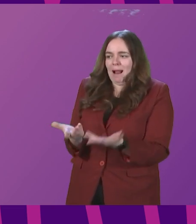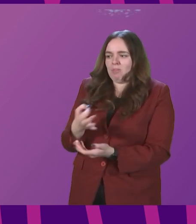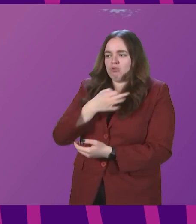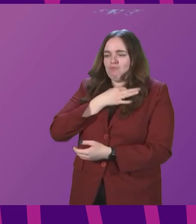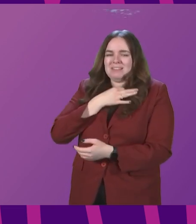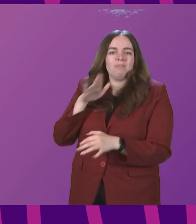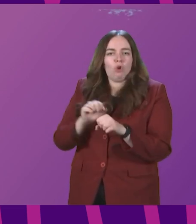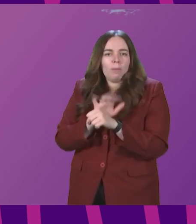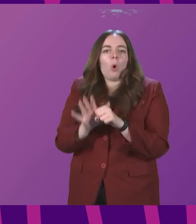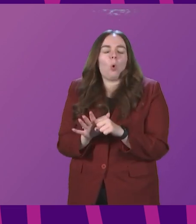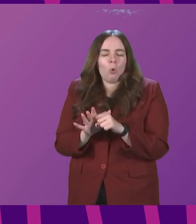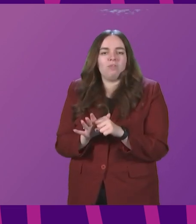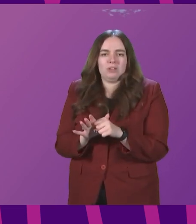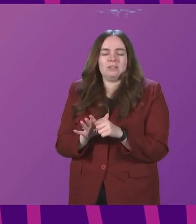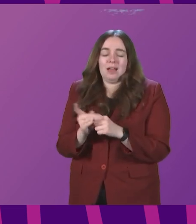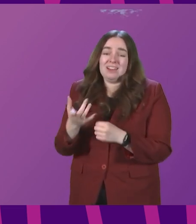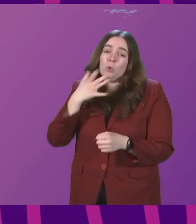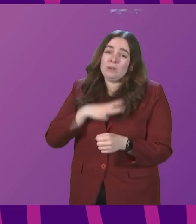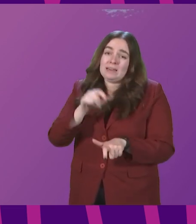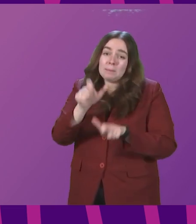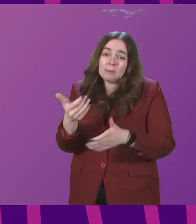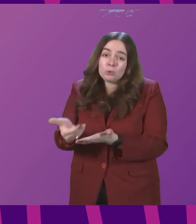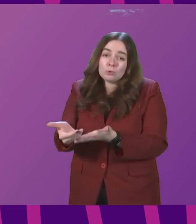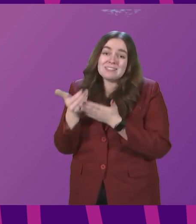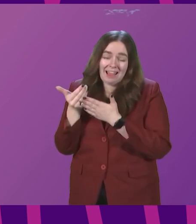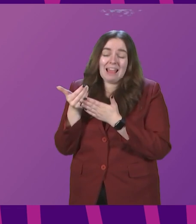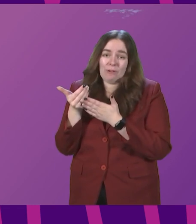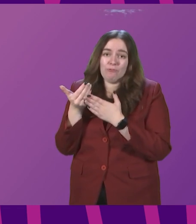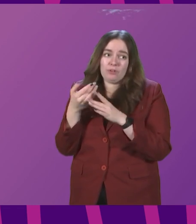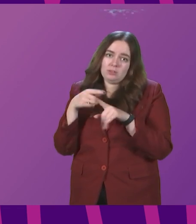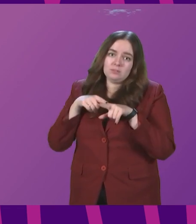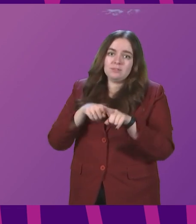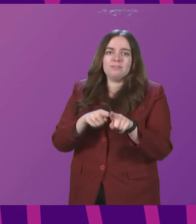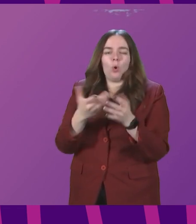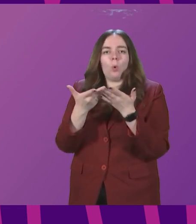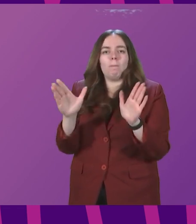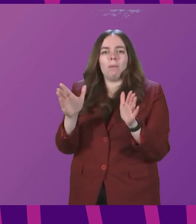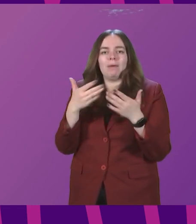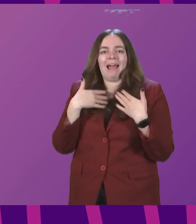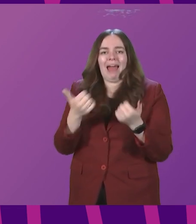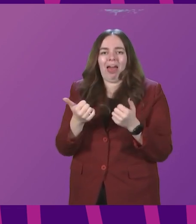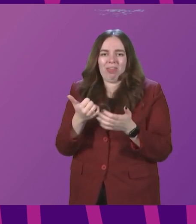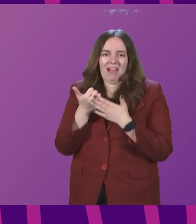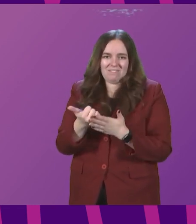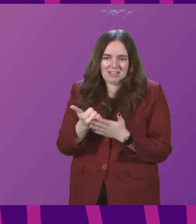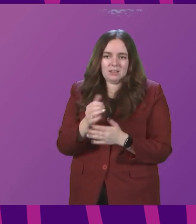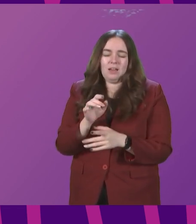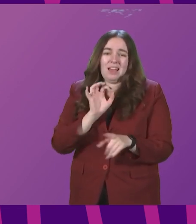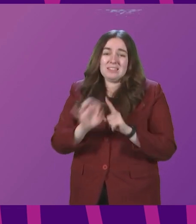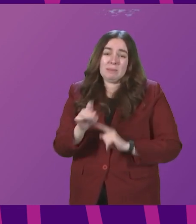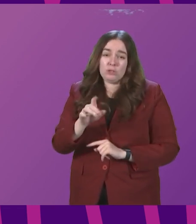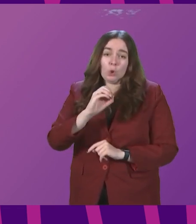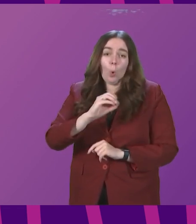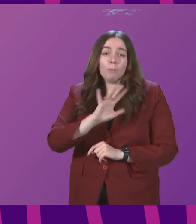and the need to keep people safe in line with public health advice, especially given Omicron, is very much